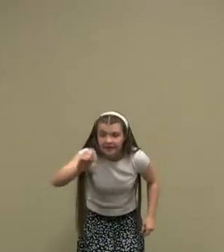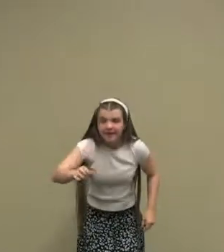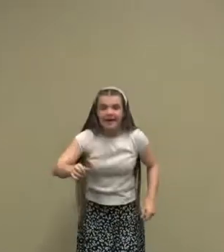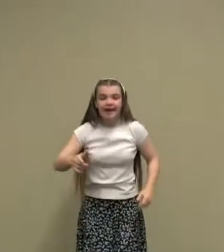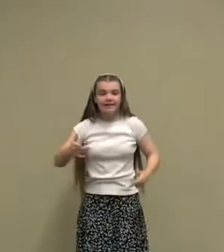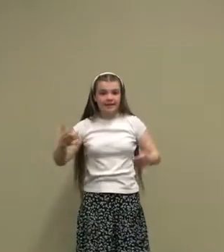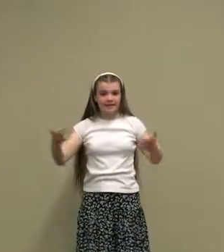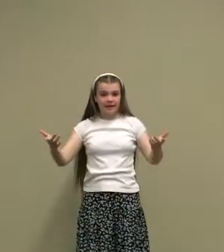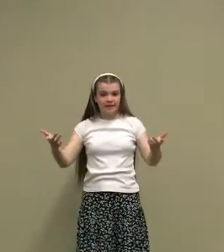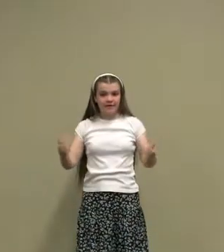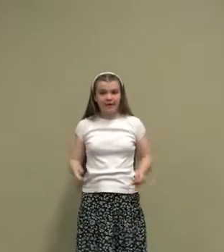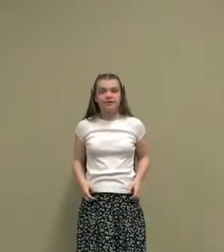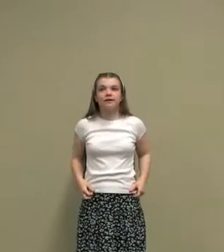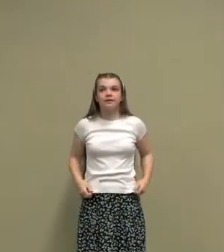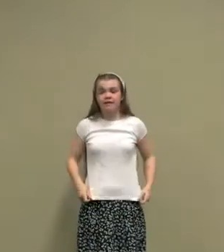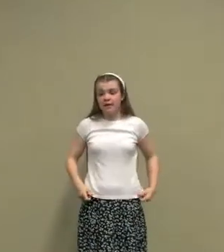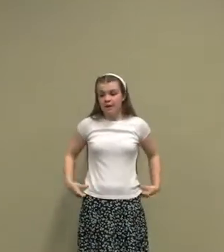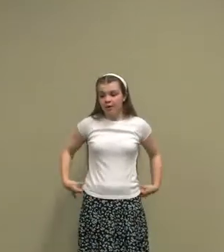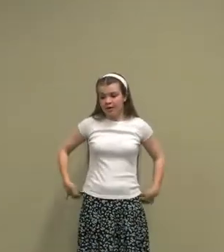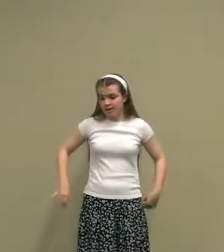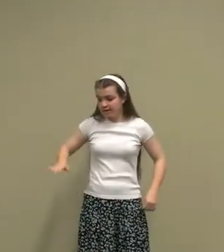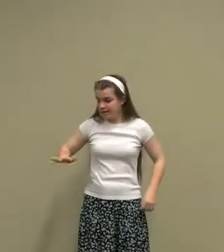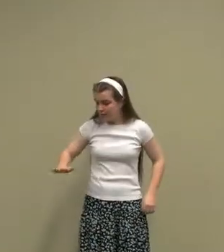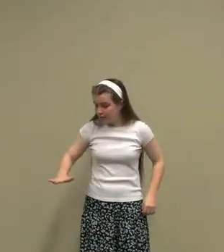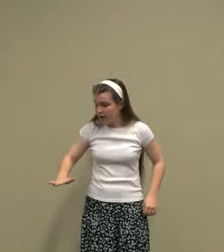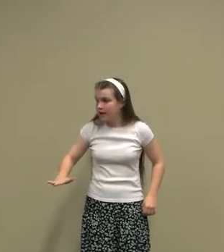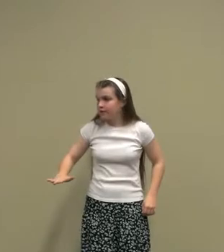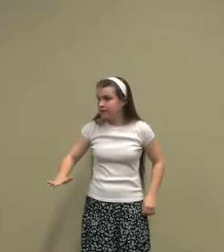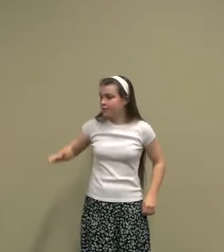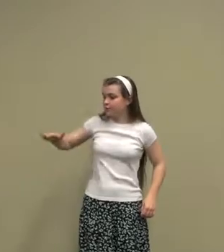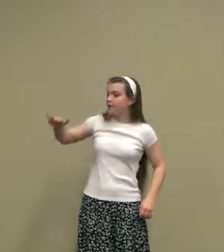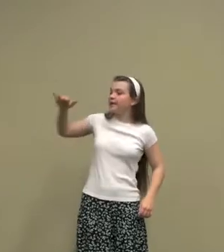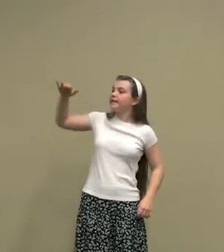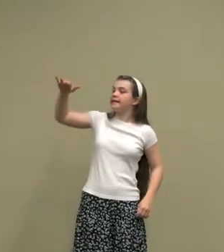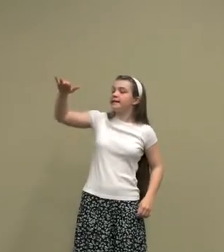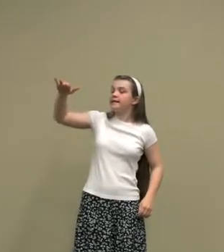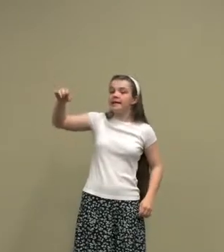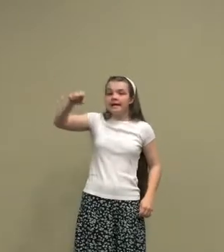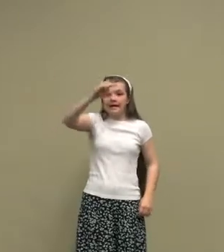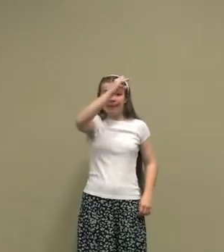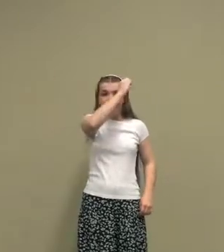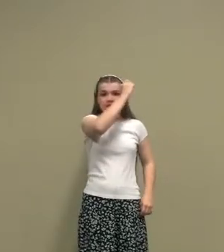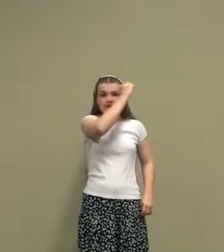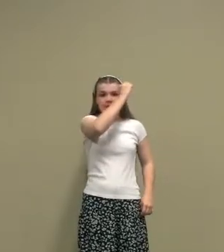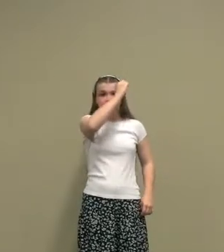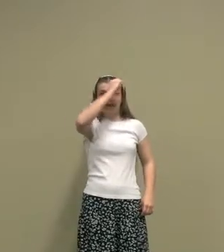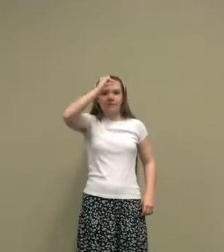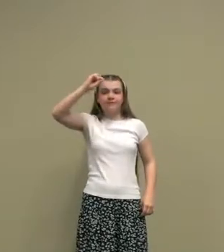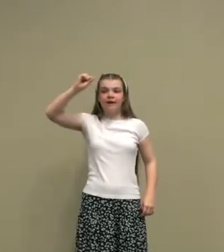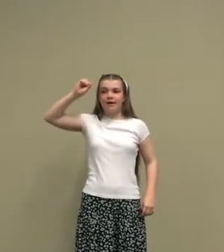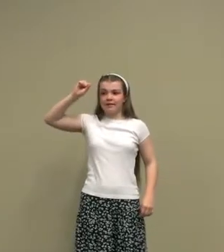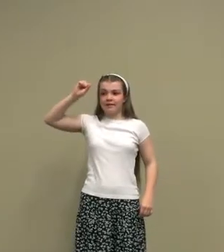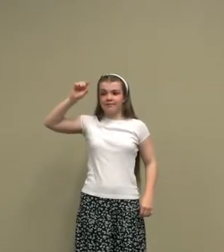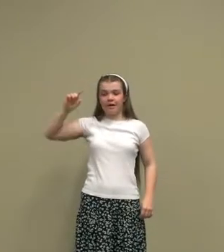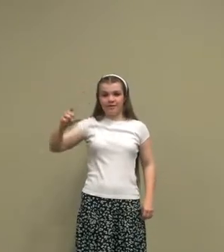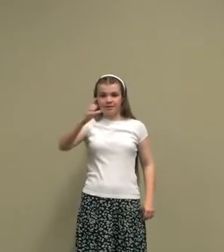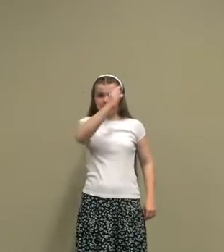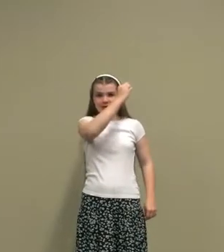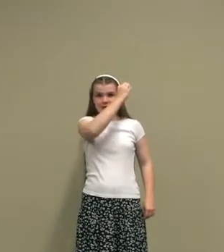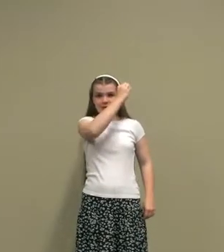Okay, then the second verse starts, When Jesus was a growing kid, he might have done what his father did. Father is just like you're